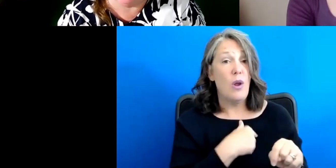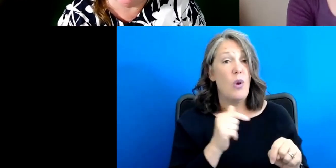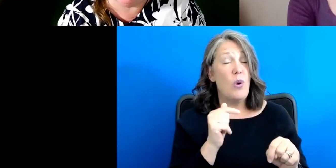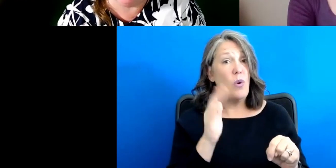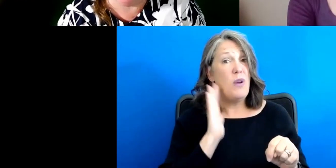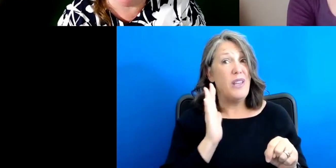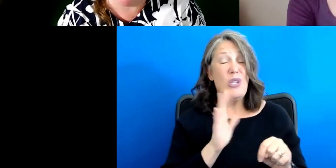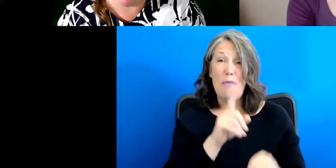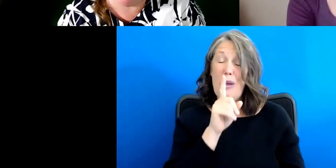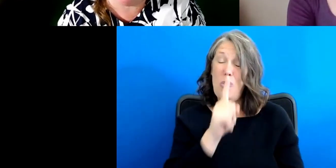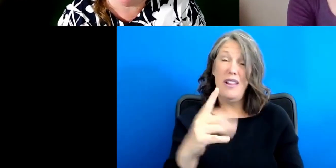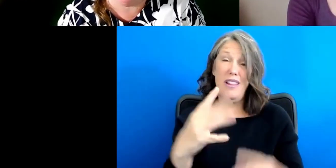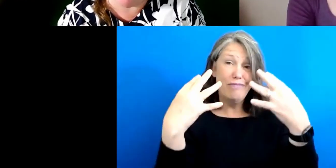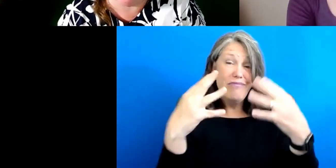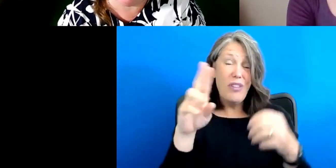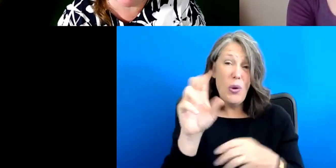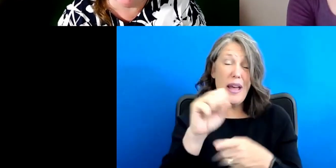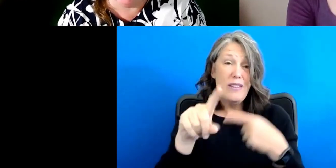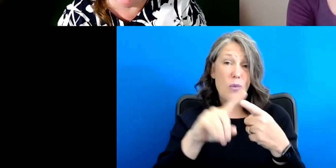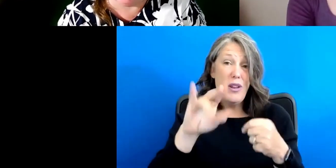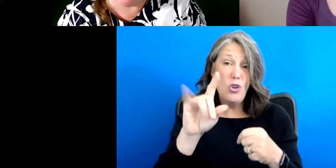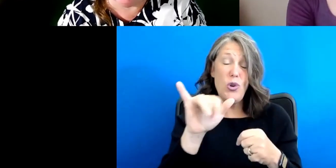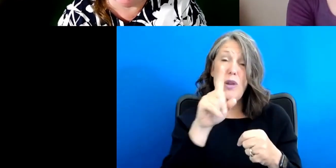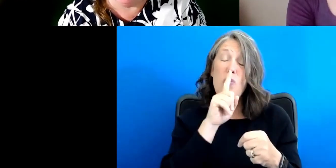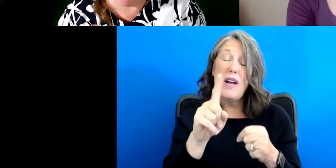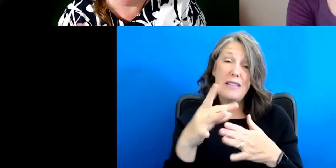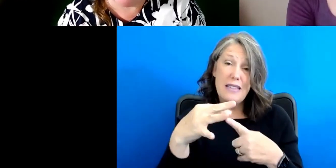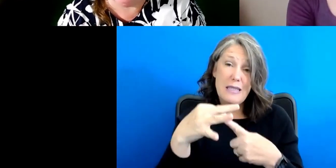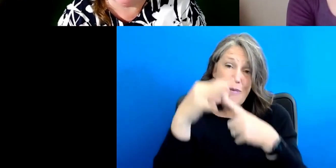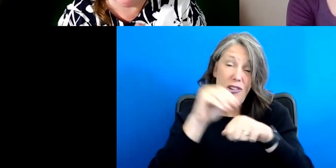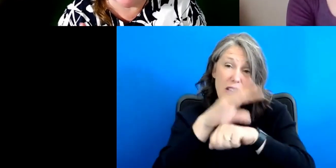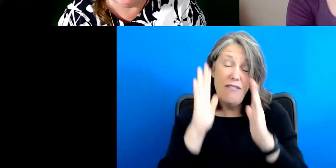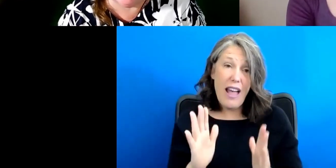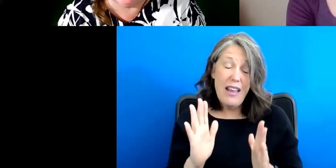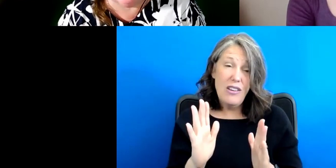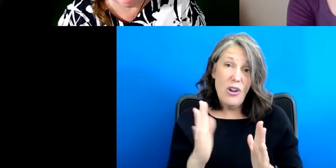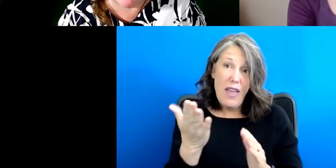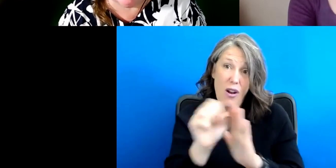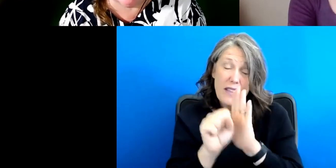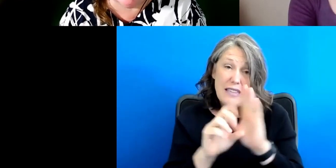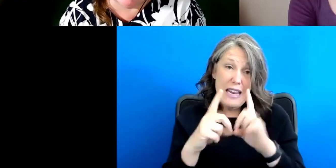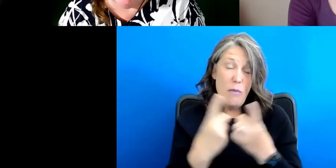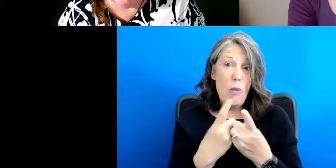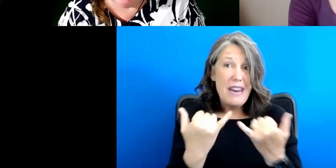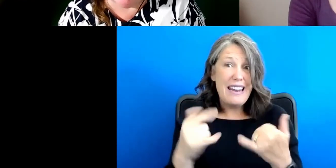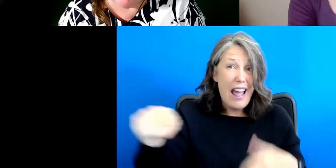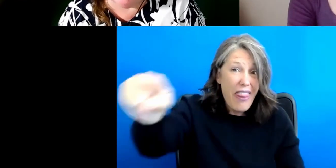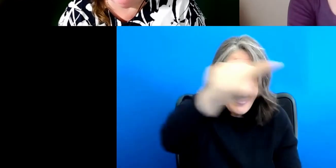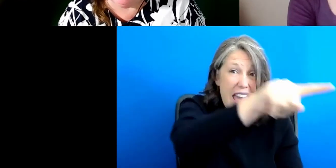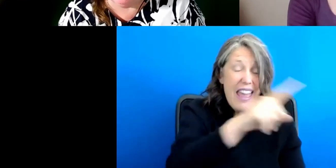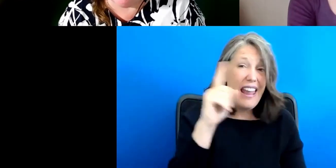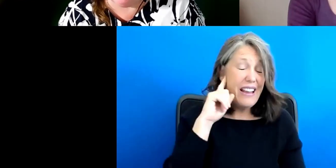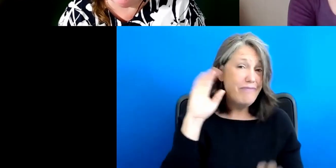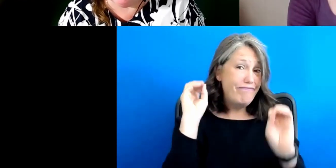center when Judy was the special advisor at state and now we're hearing, they are hearing crickets and see